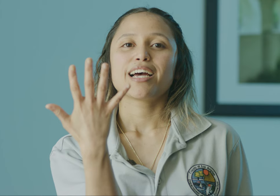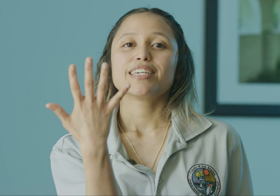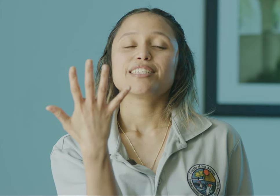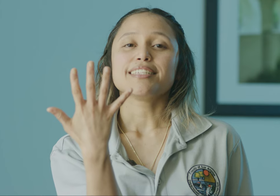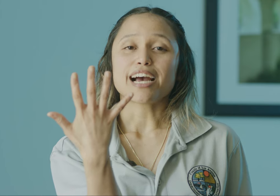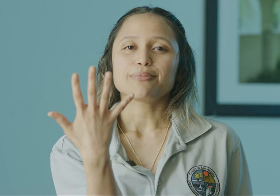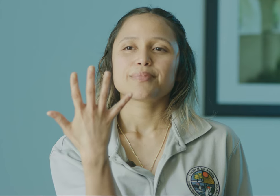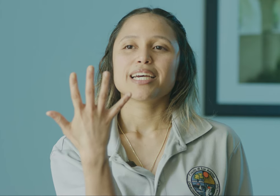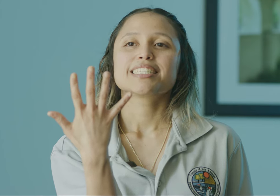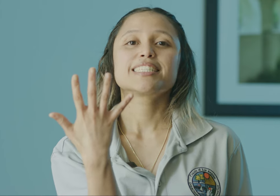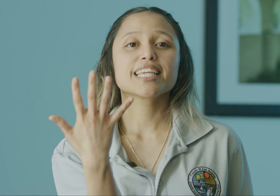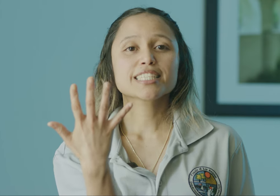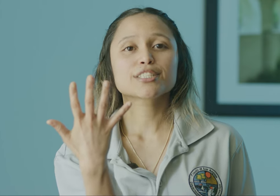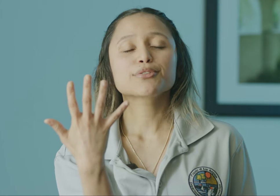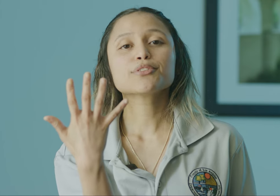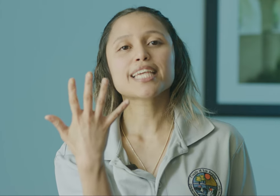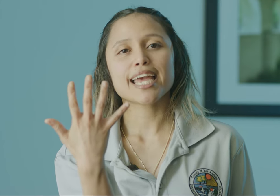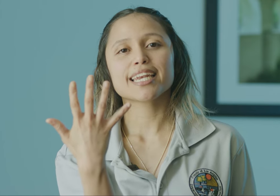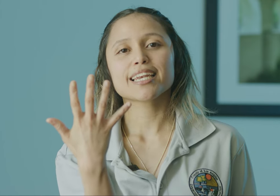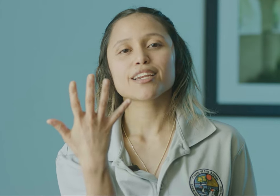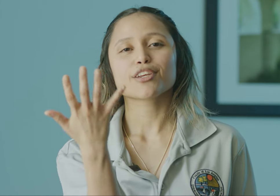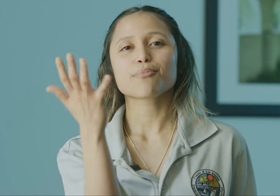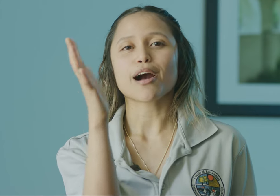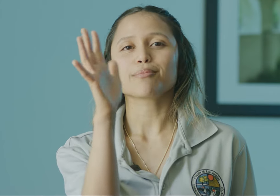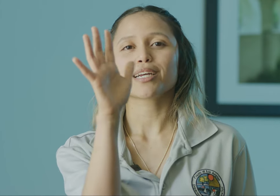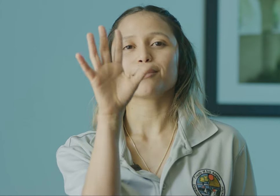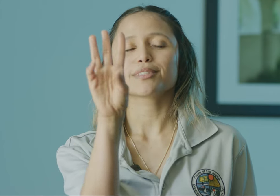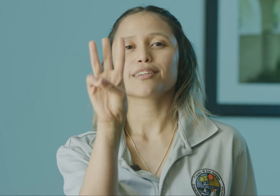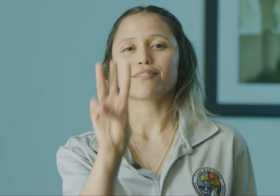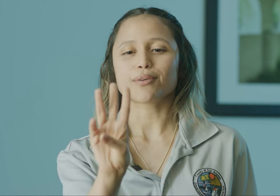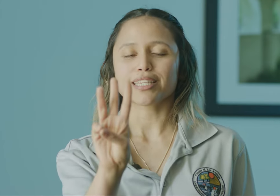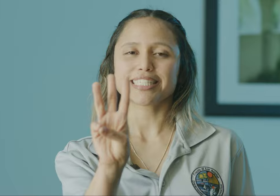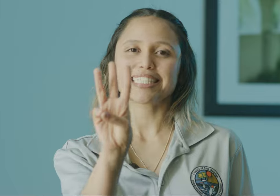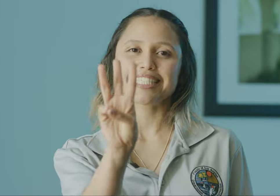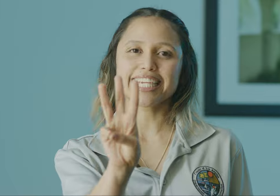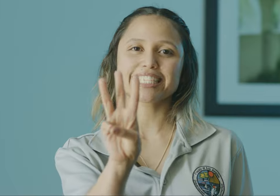Now six through ten, your palm comes forward. This is six.